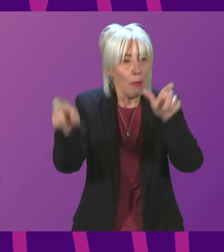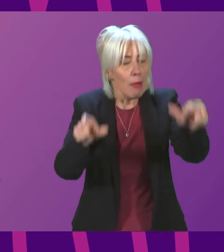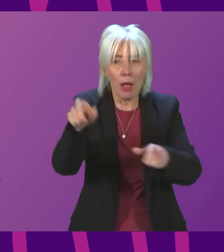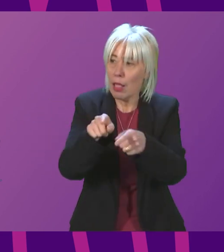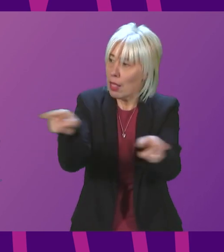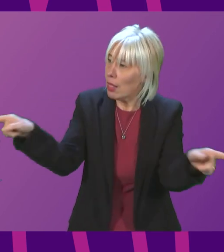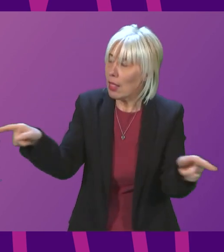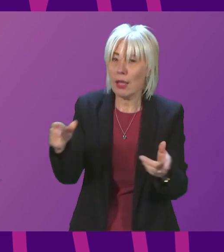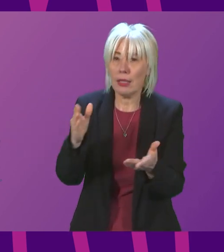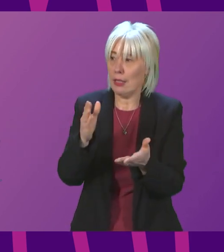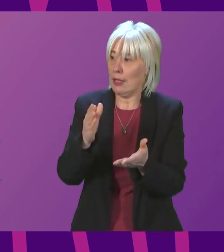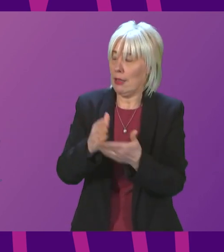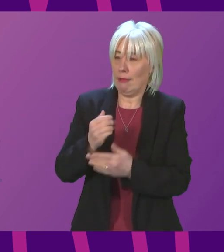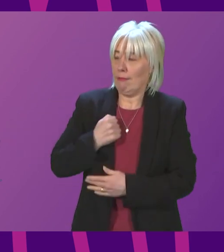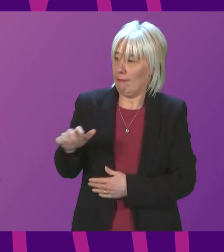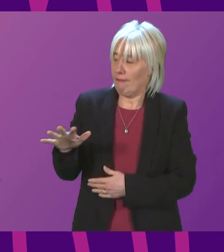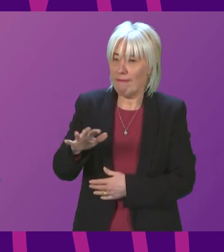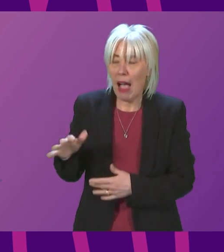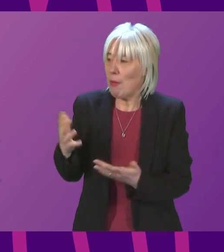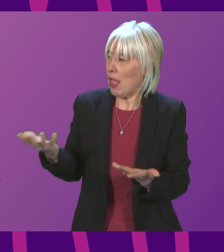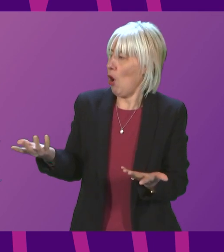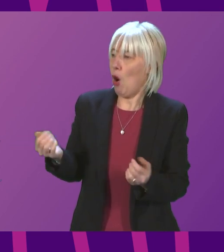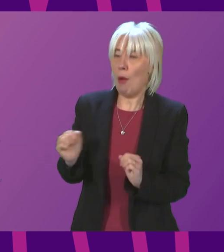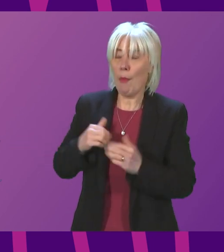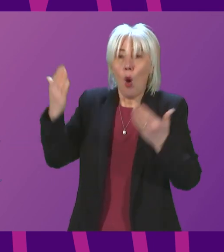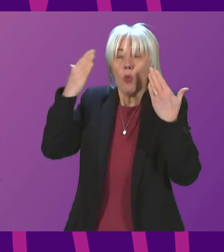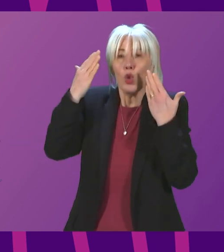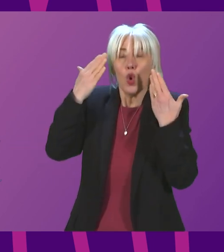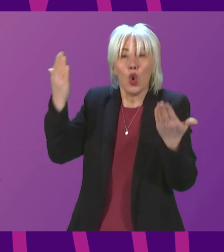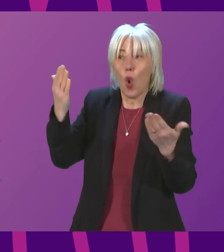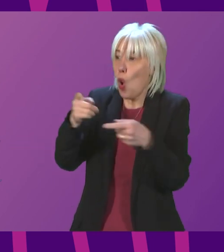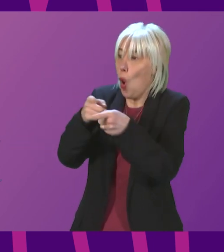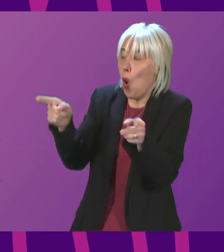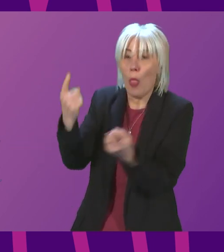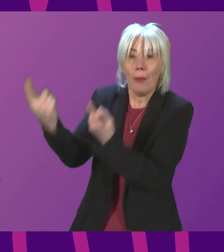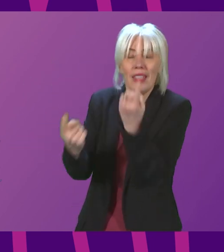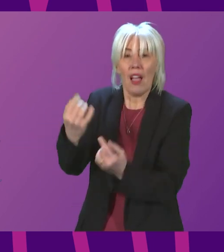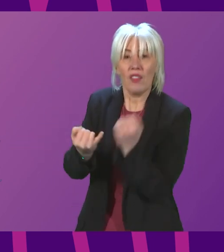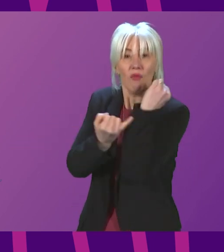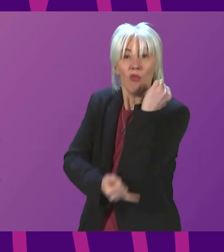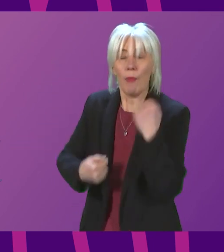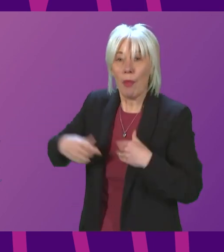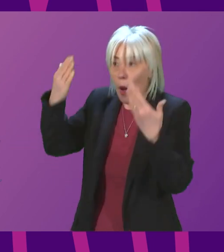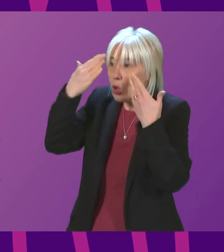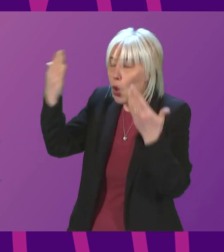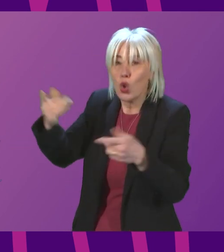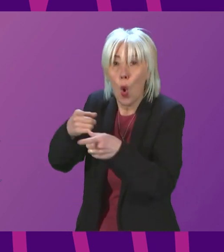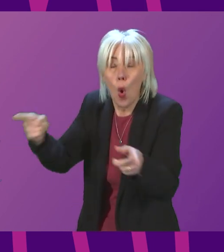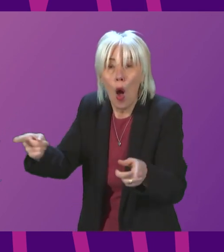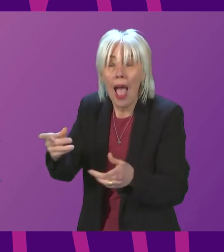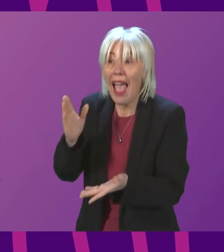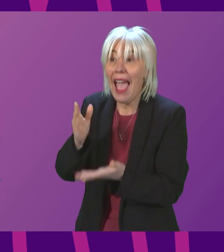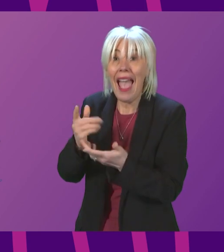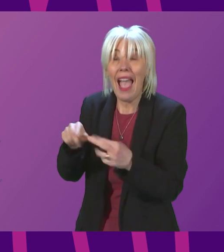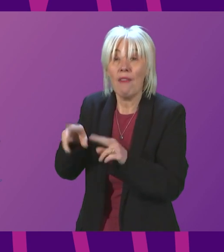particularly those around us who may and we may not have knowledge of this who may be clinically vulnerable and who may be at very serious